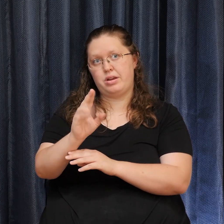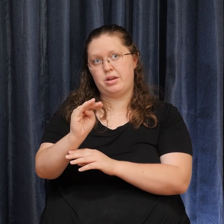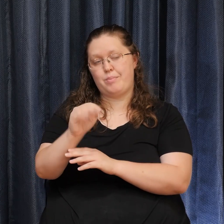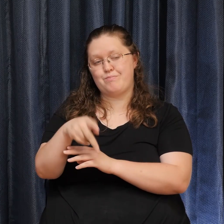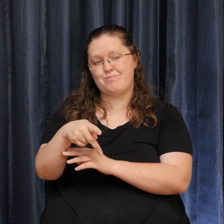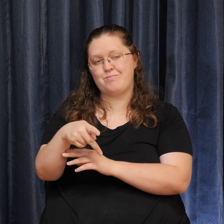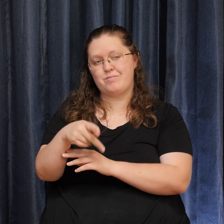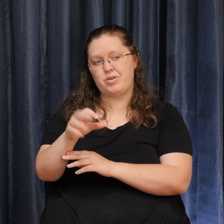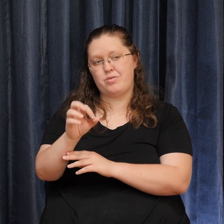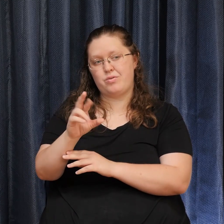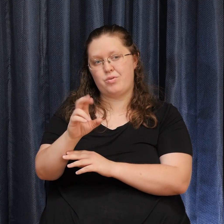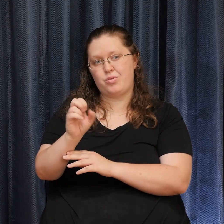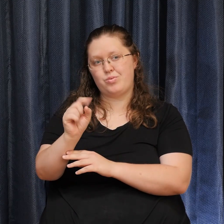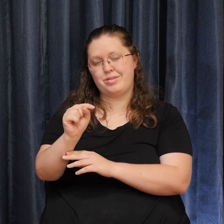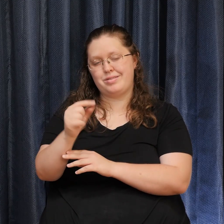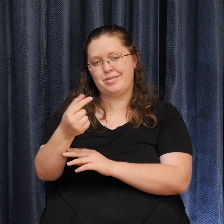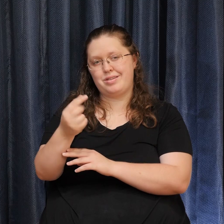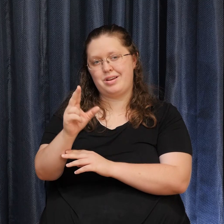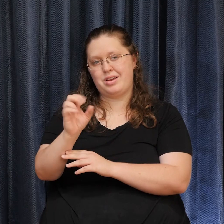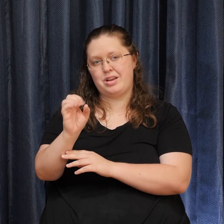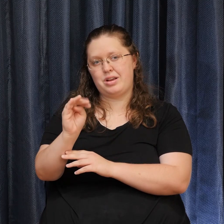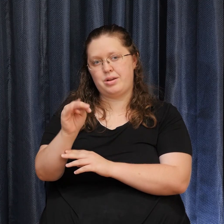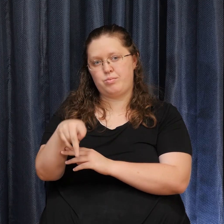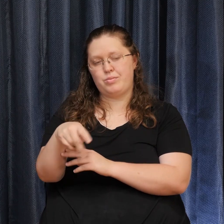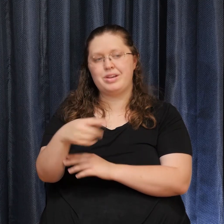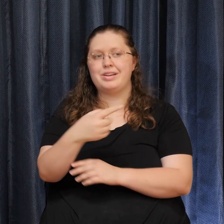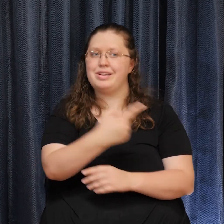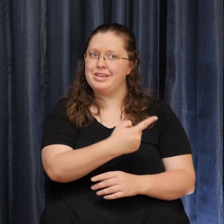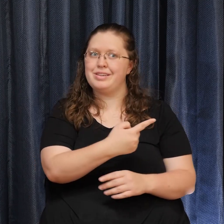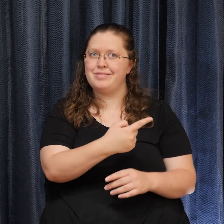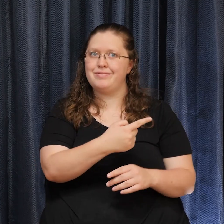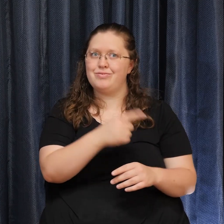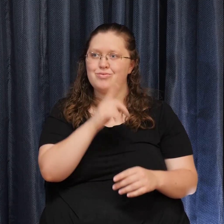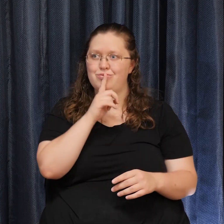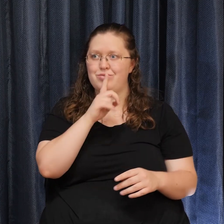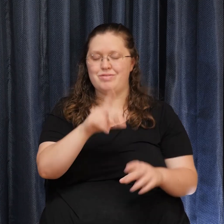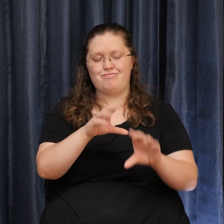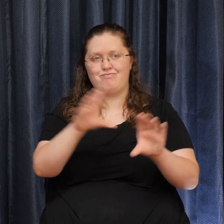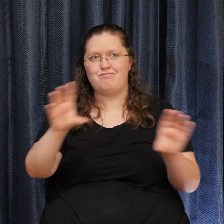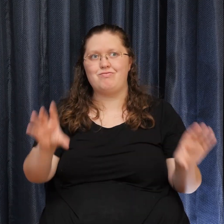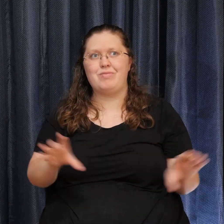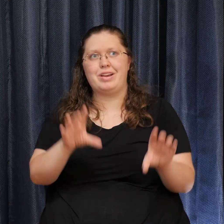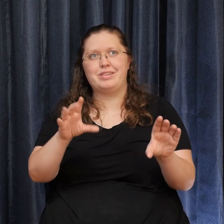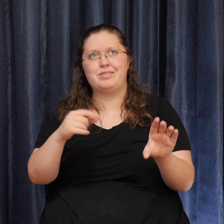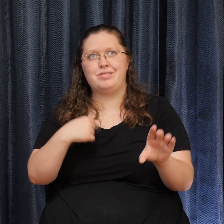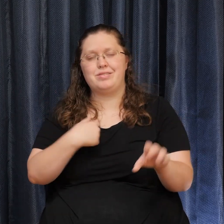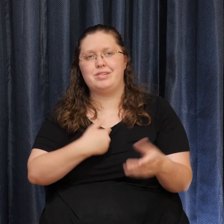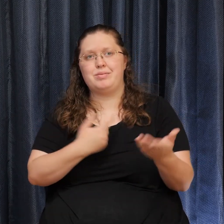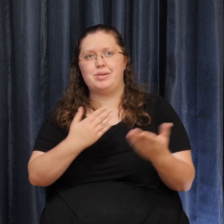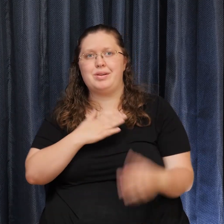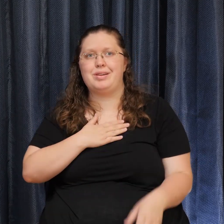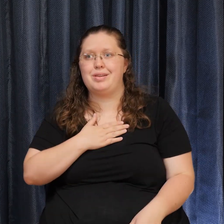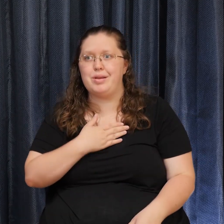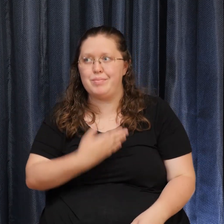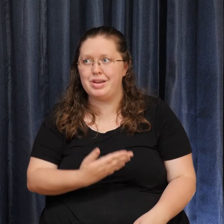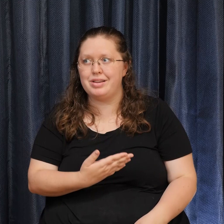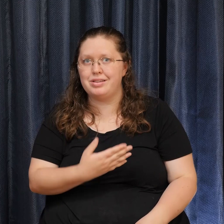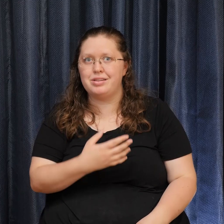was a man Of action Now we might Admit that Forrest Gump In the way That he was portrayed In the movie